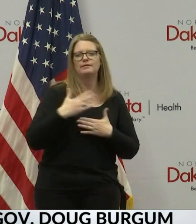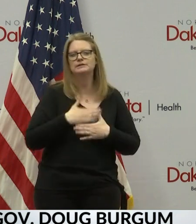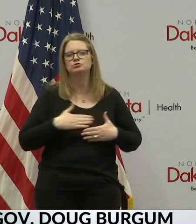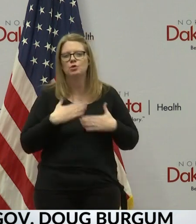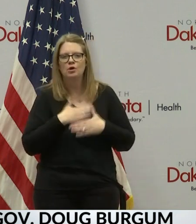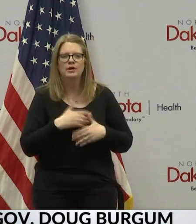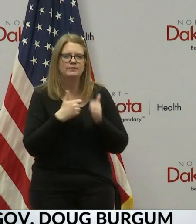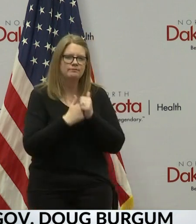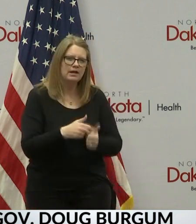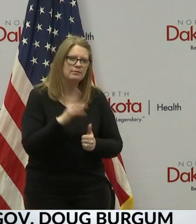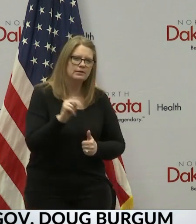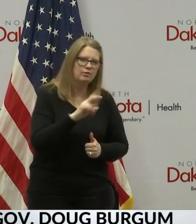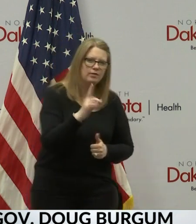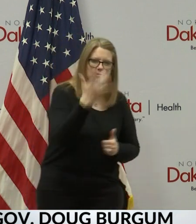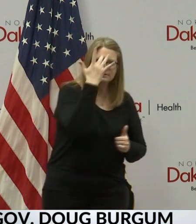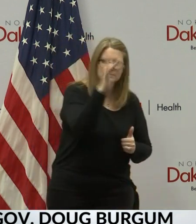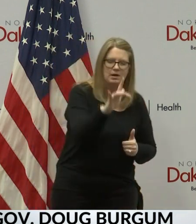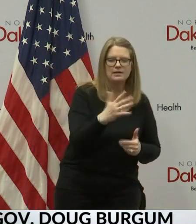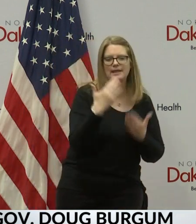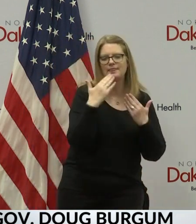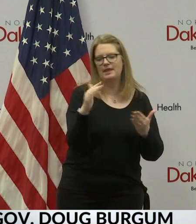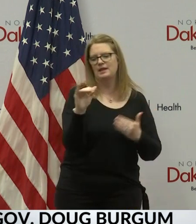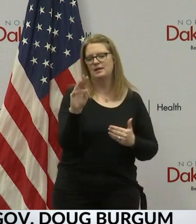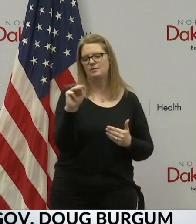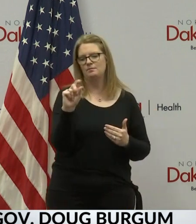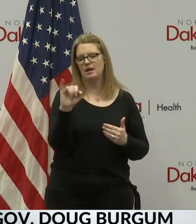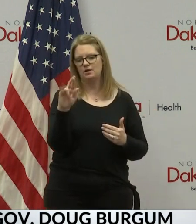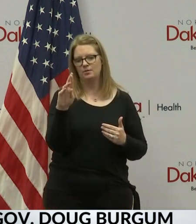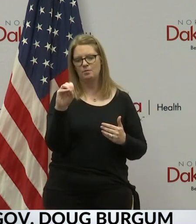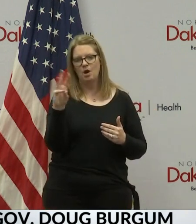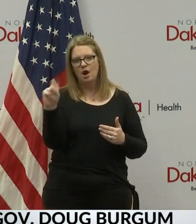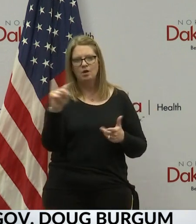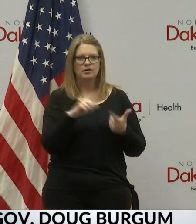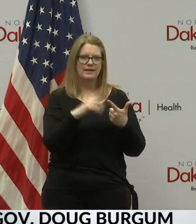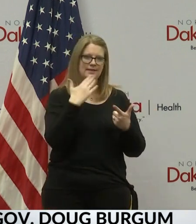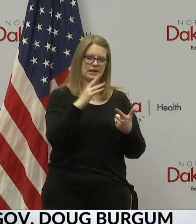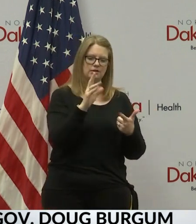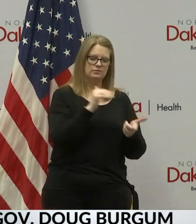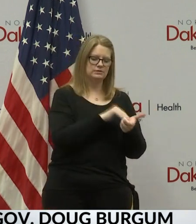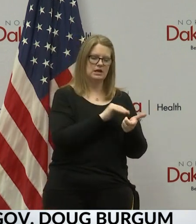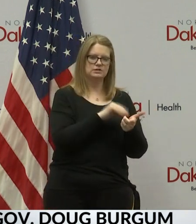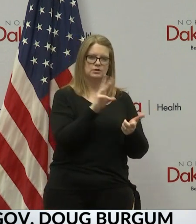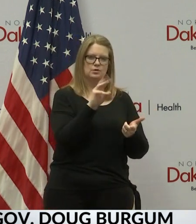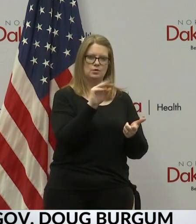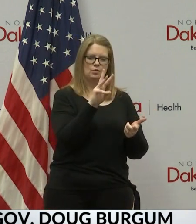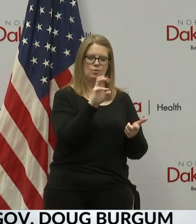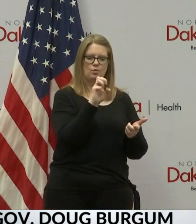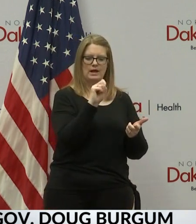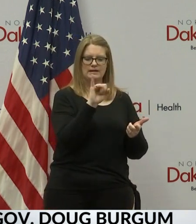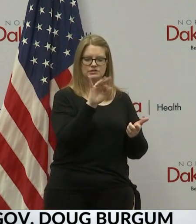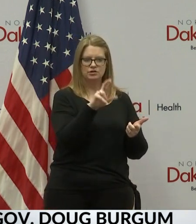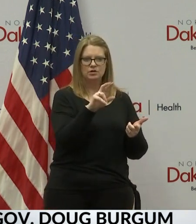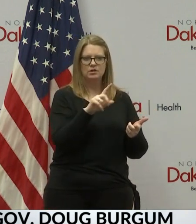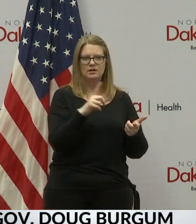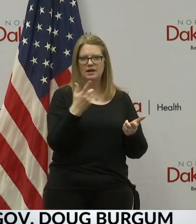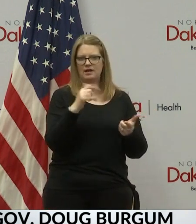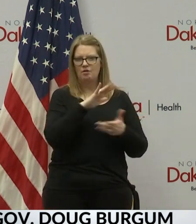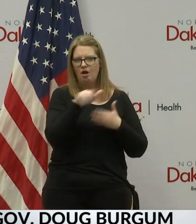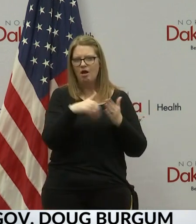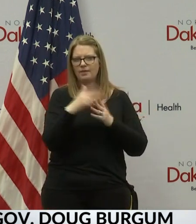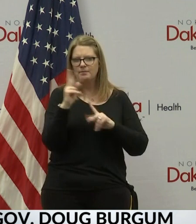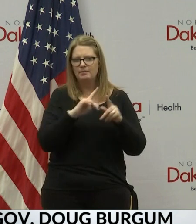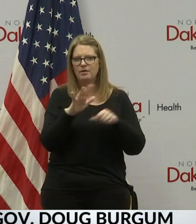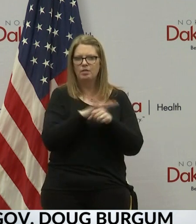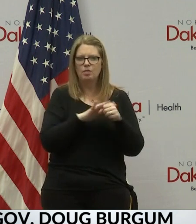being North Dakota smart. And again, thank you, Mayor Brown. Thank you, Dr. Weiser. And thanks to all the people in local public